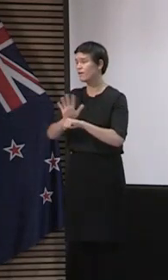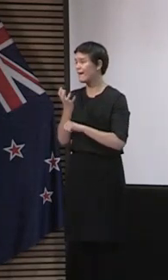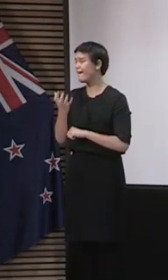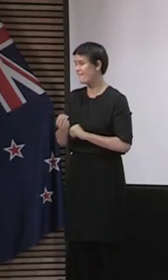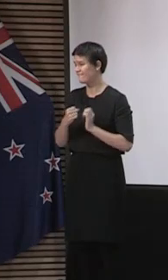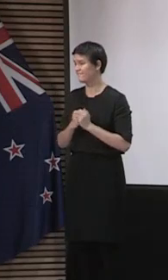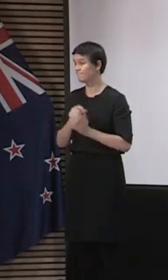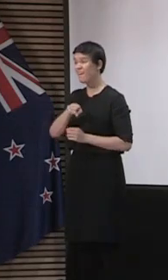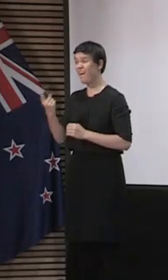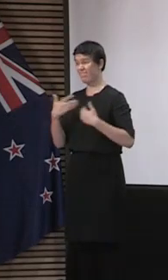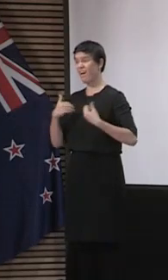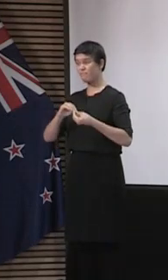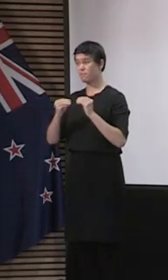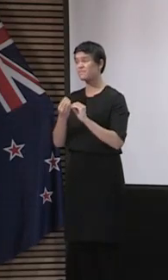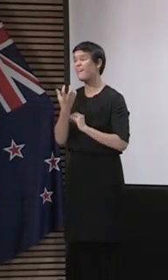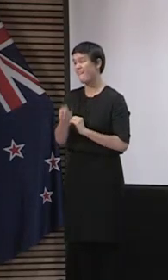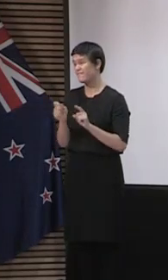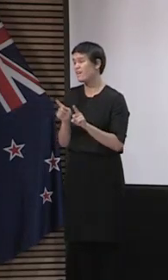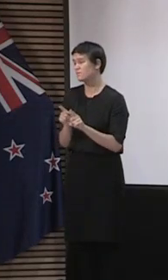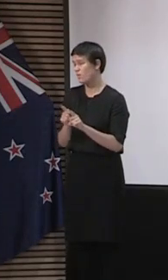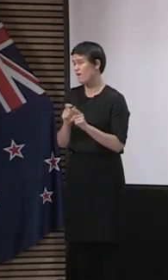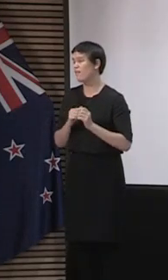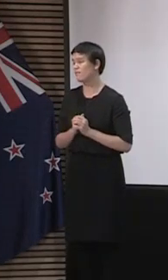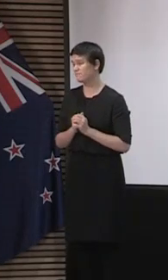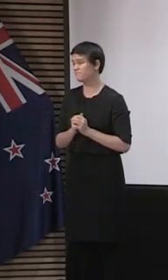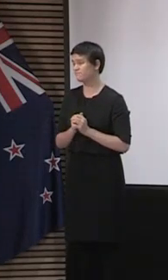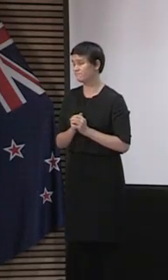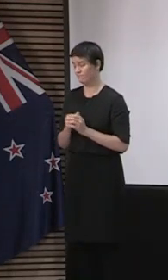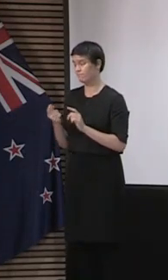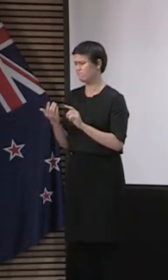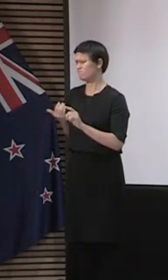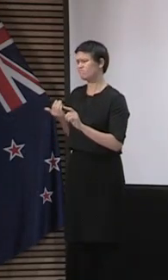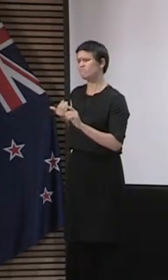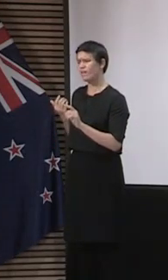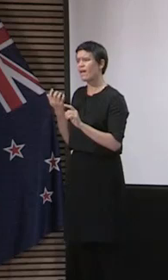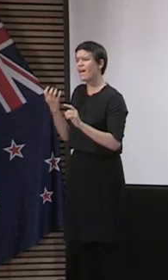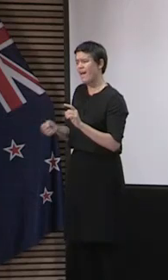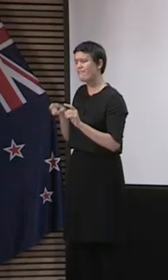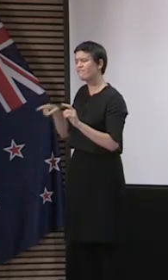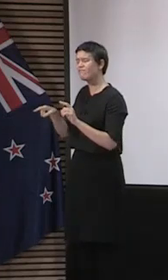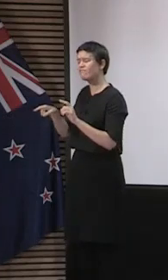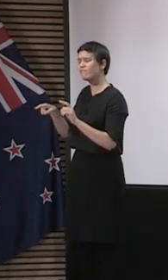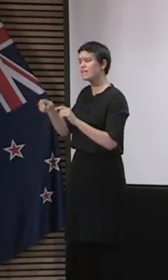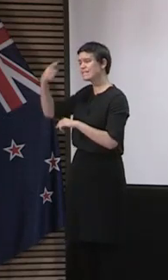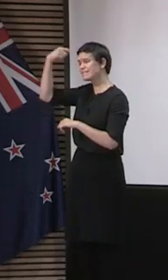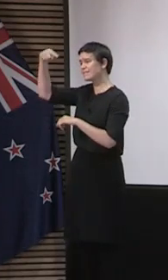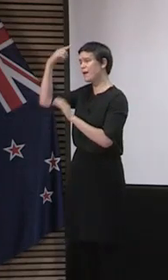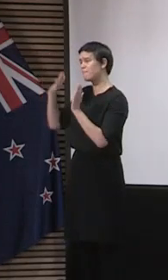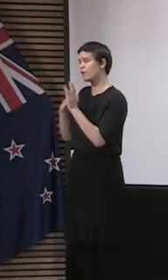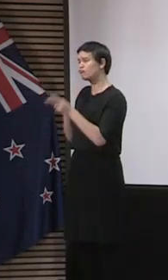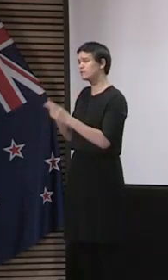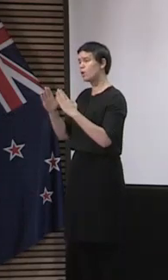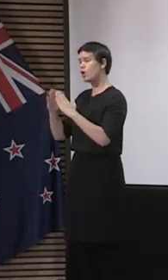She was one of a group of residents transferred to Waitakere Hospital earlier in the month and is the third person from that cluster to have died.